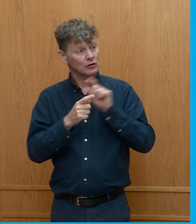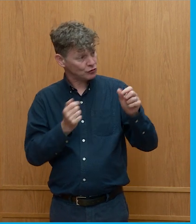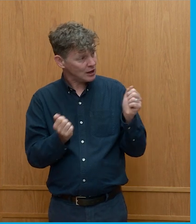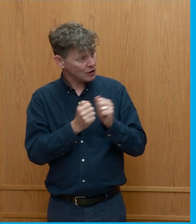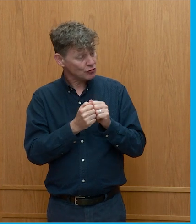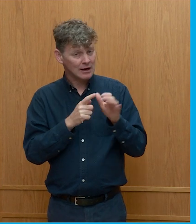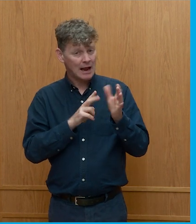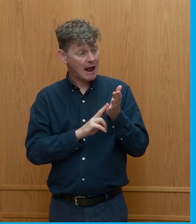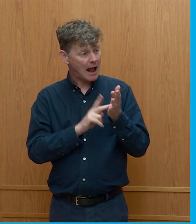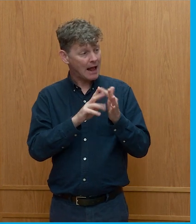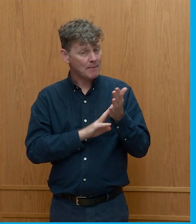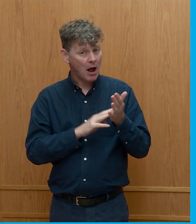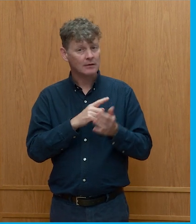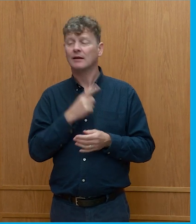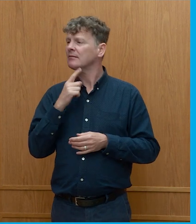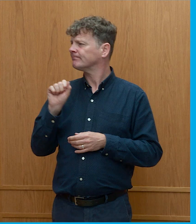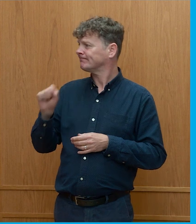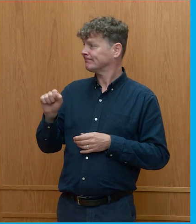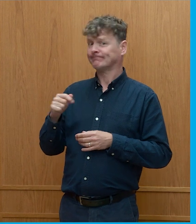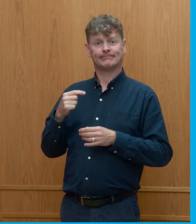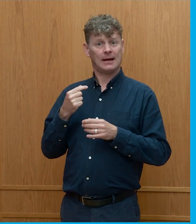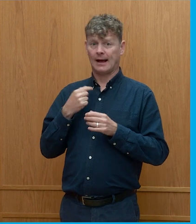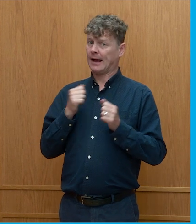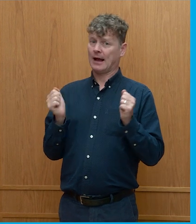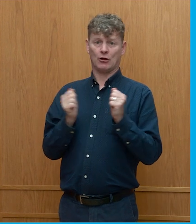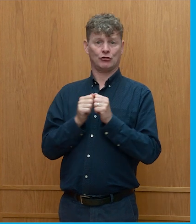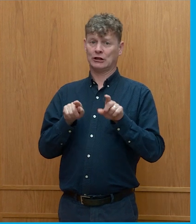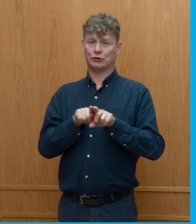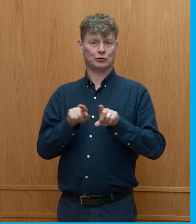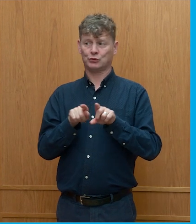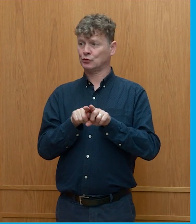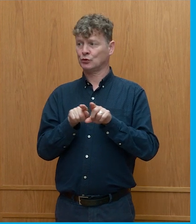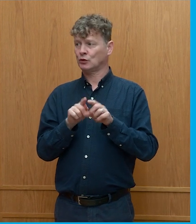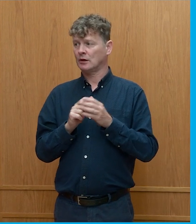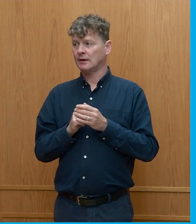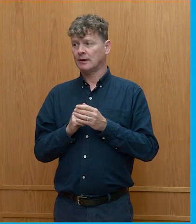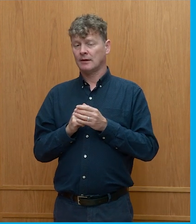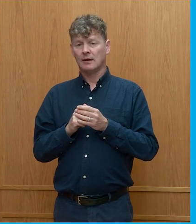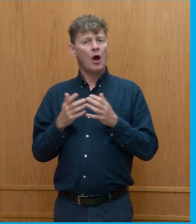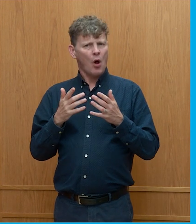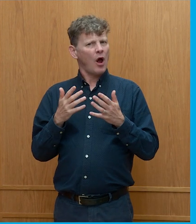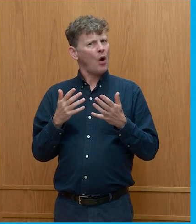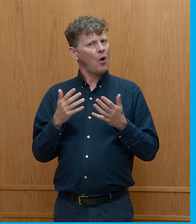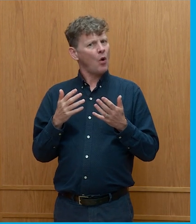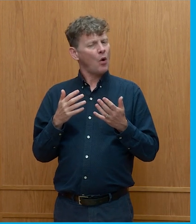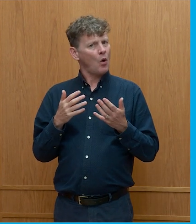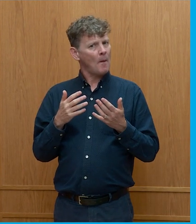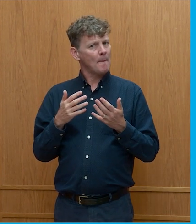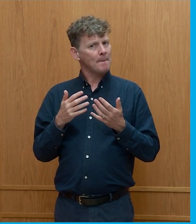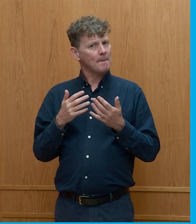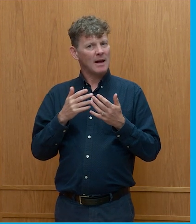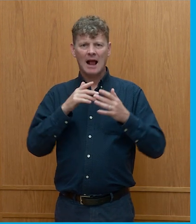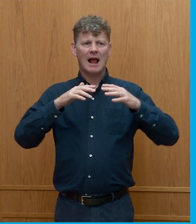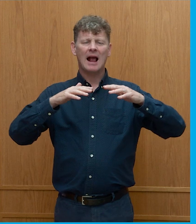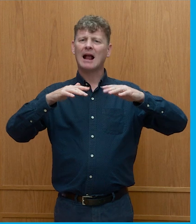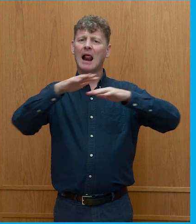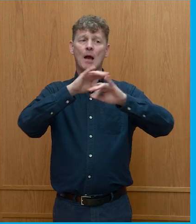absolutely. Thank you. Yeah, I absolutely agree that there are a lot of changes that can come from tackling the climate